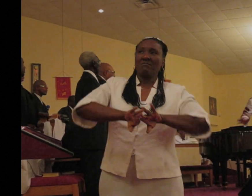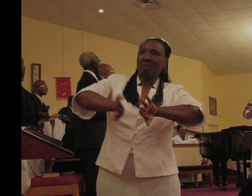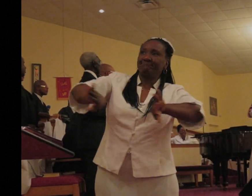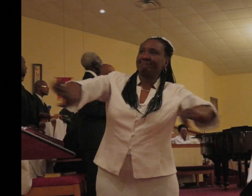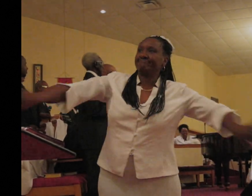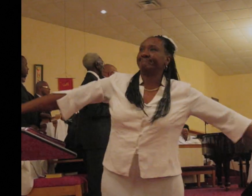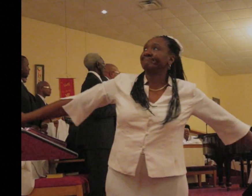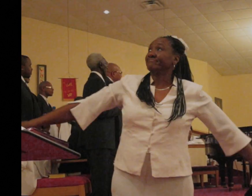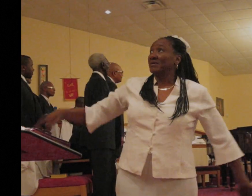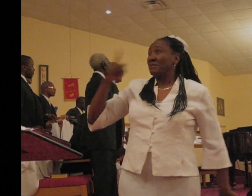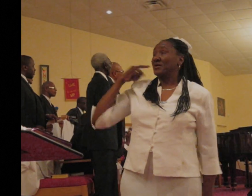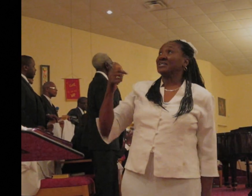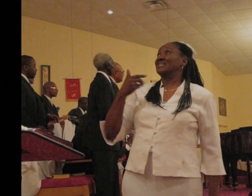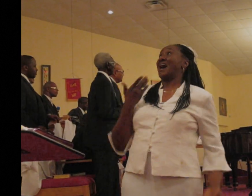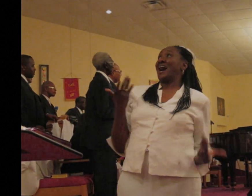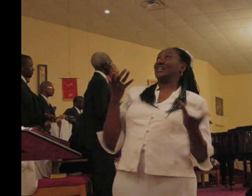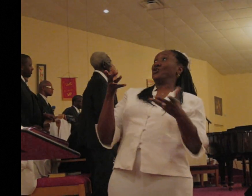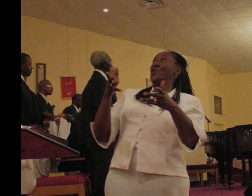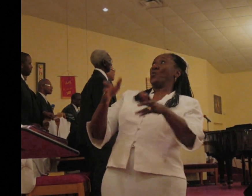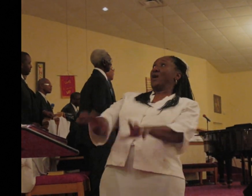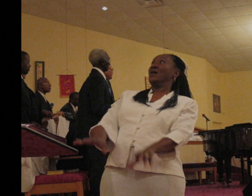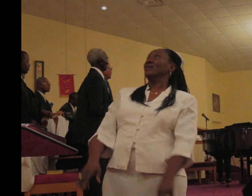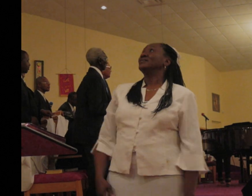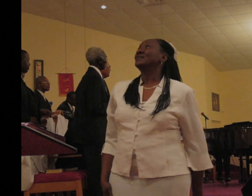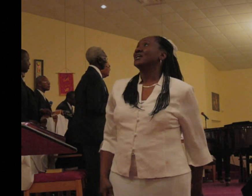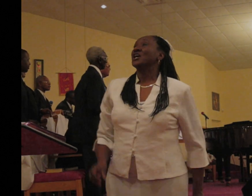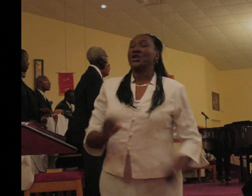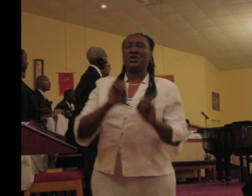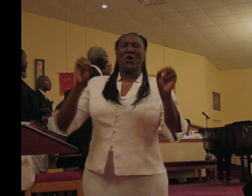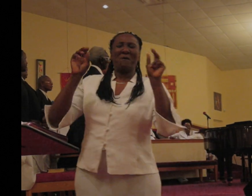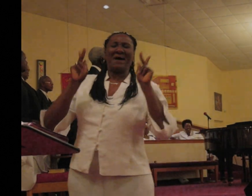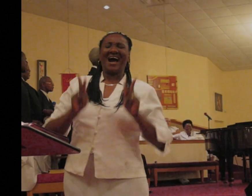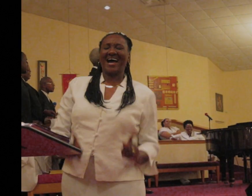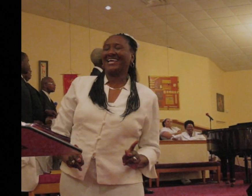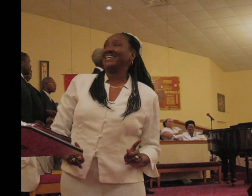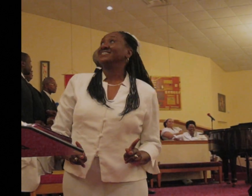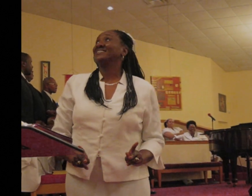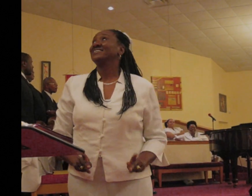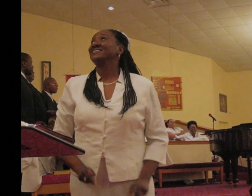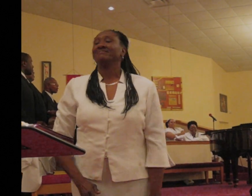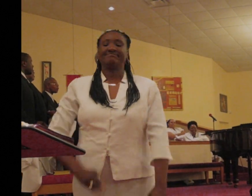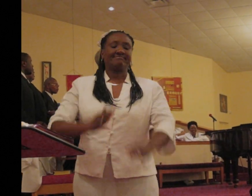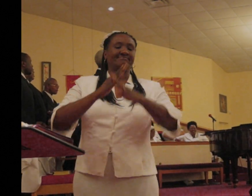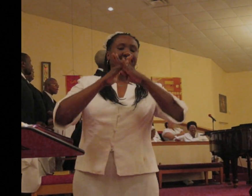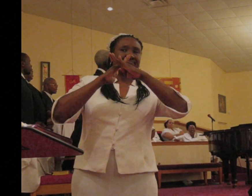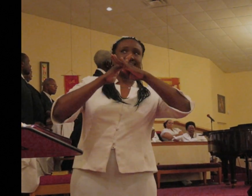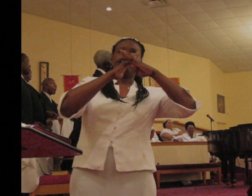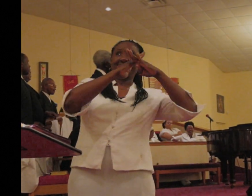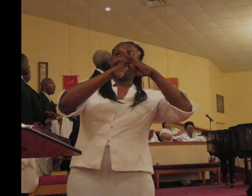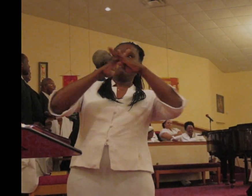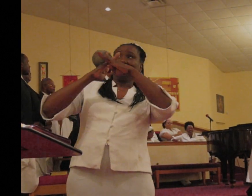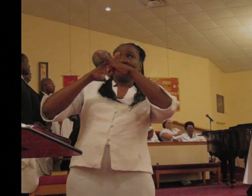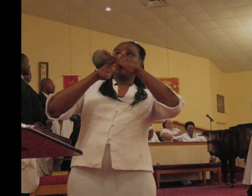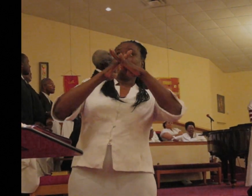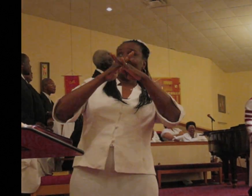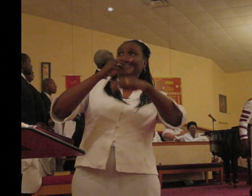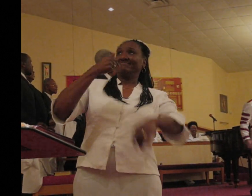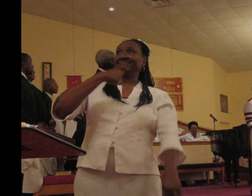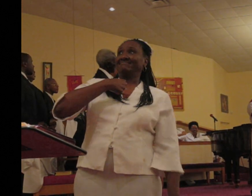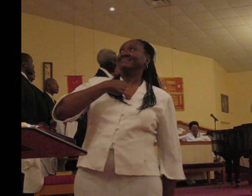Cause I don't want nobody stumbling over me. And so I've come